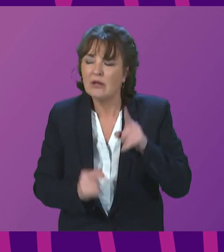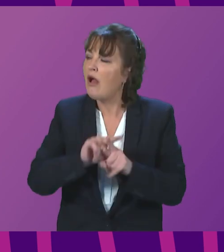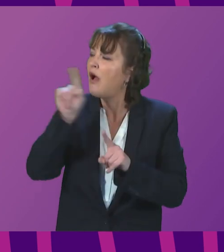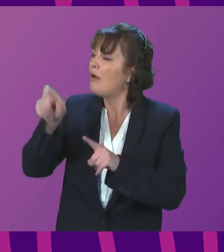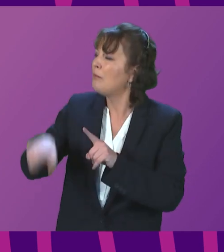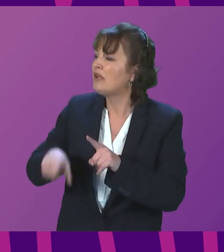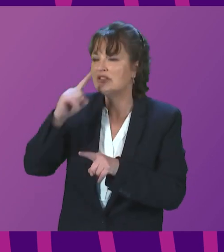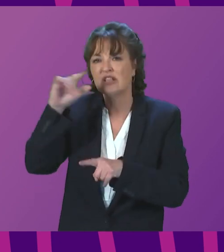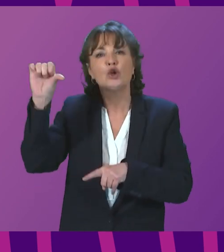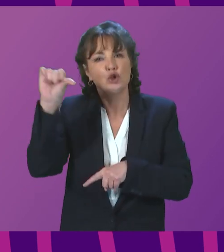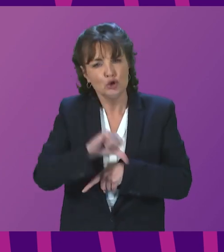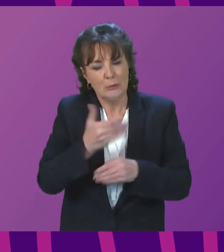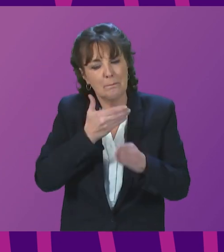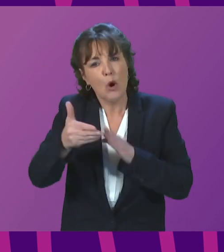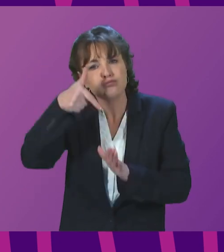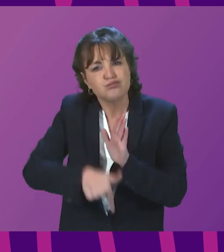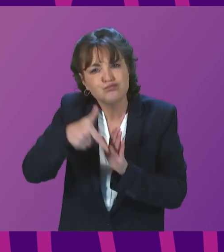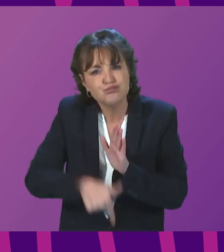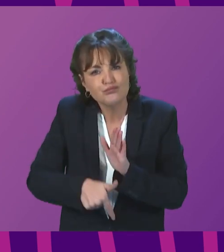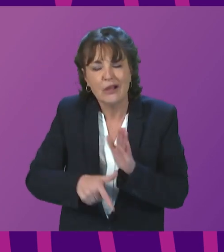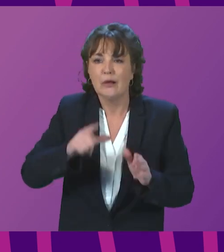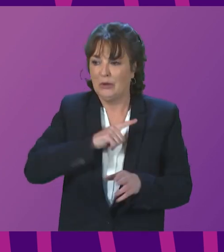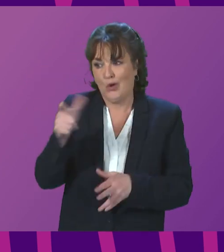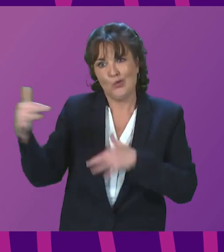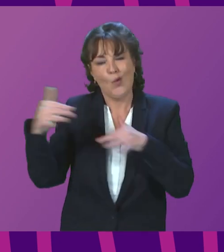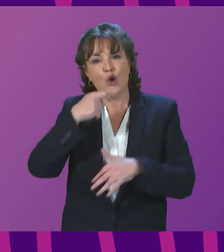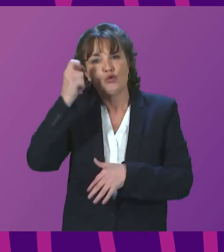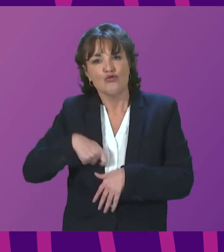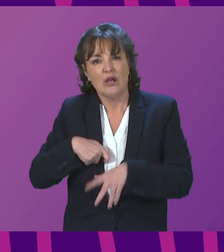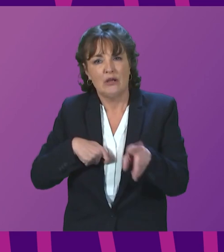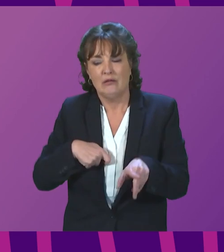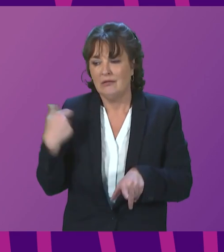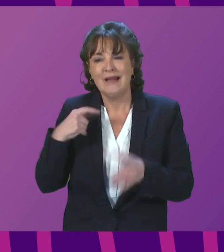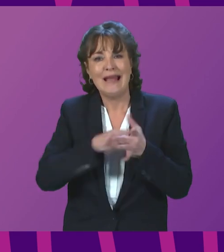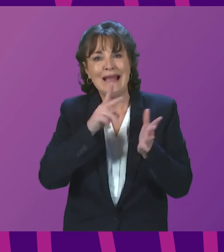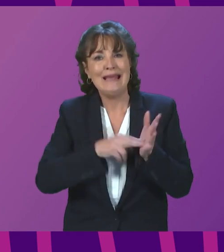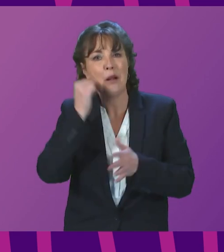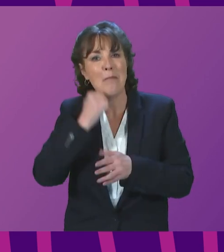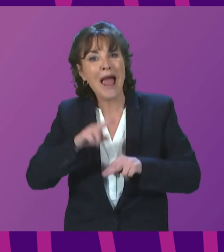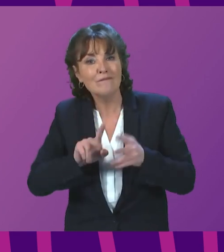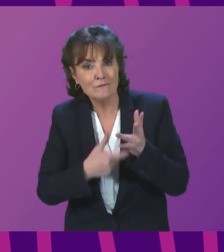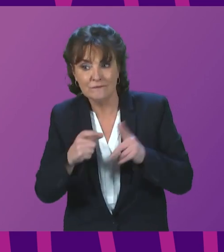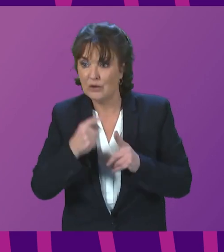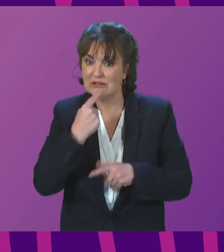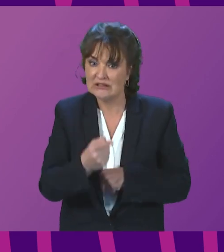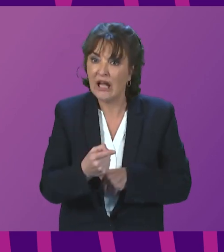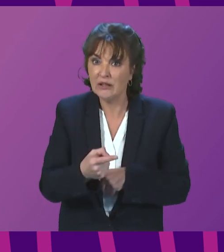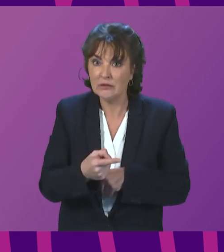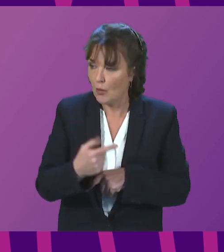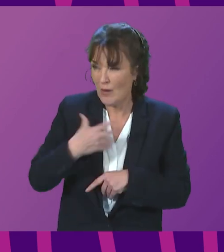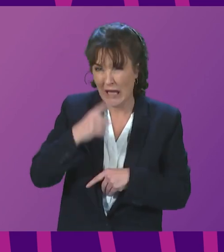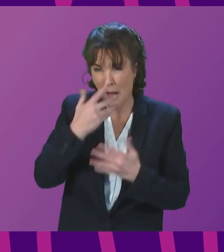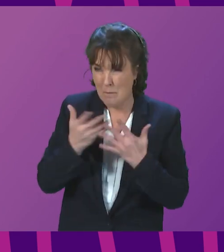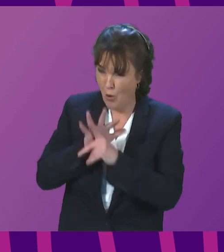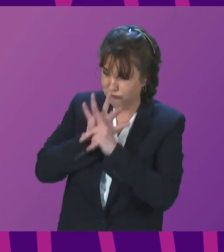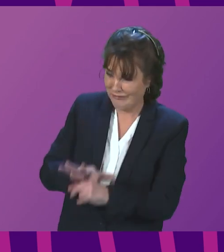extended amid the war in Ukraine. Ian Blackford has pointed out that we can bring maximum pressure to be felt by Putin by cutting off Western